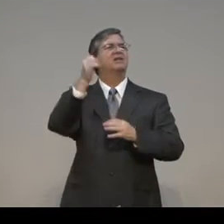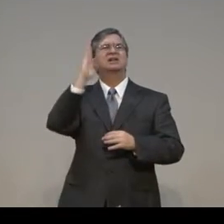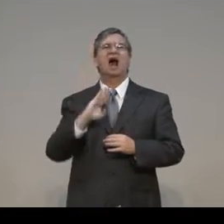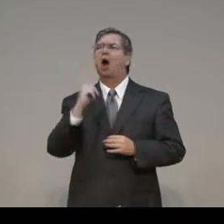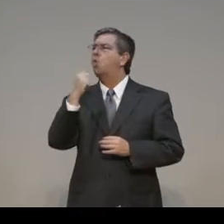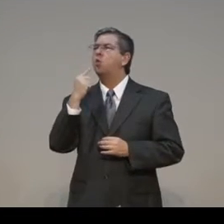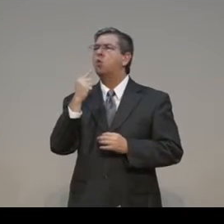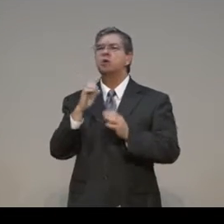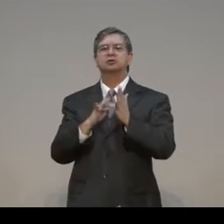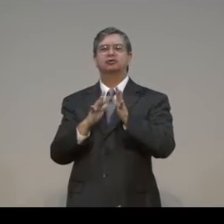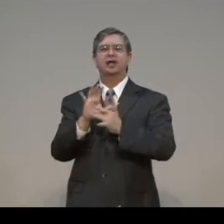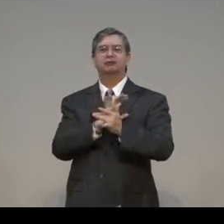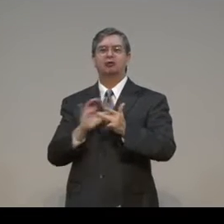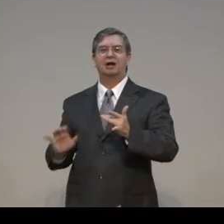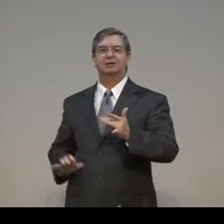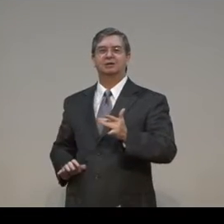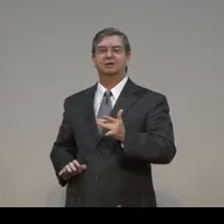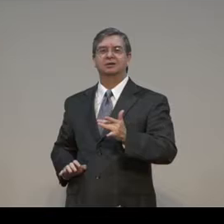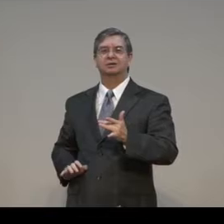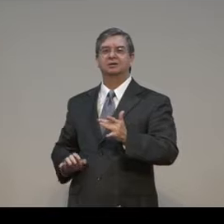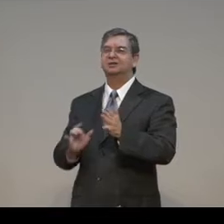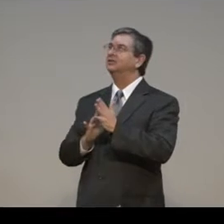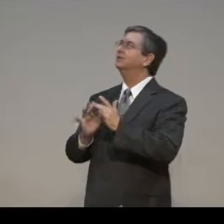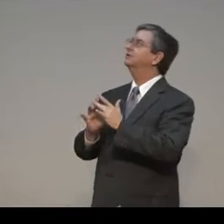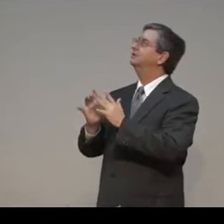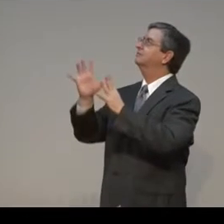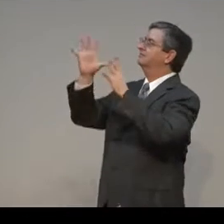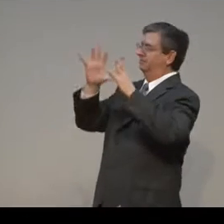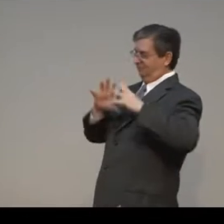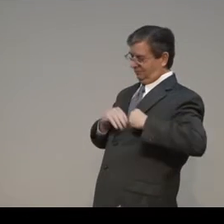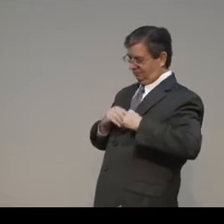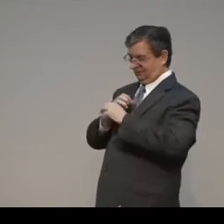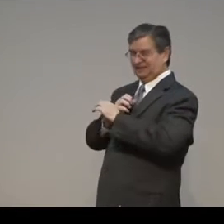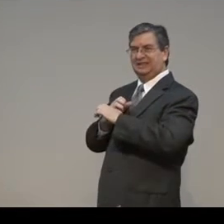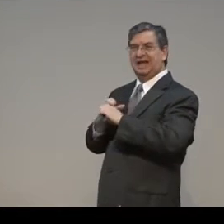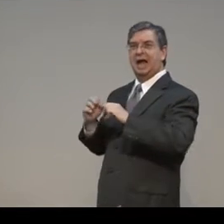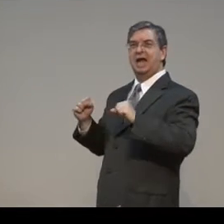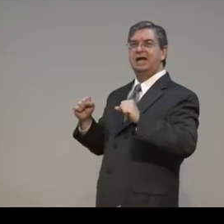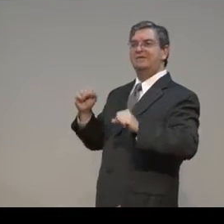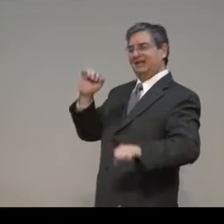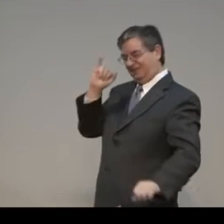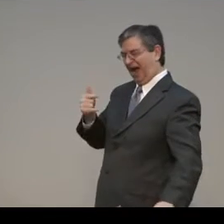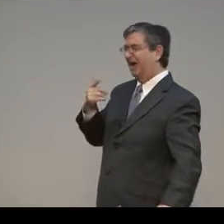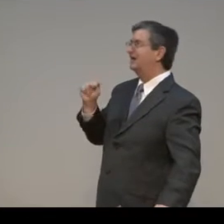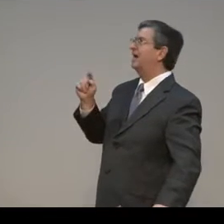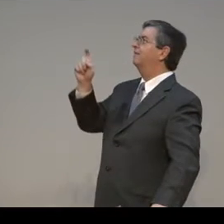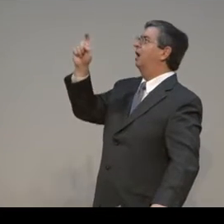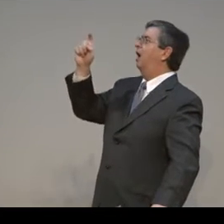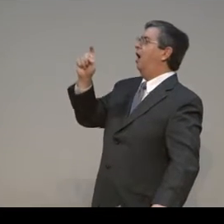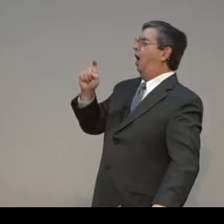The gift of God is Jesus Christ. That by accepting what